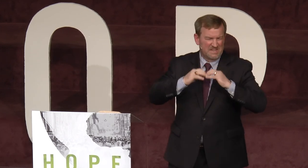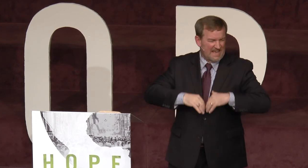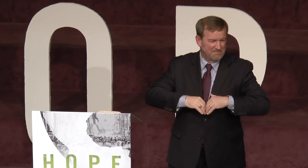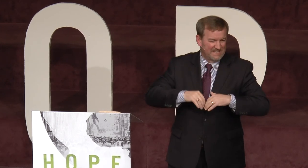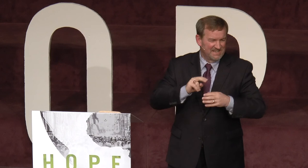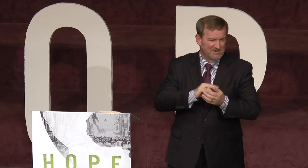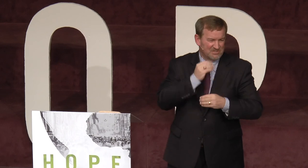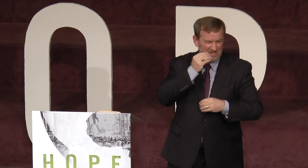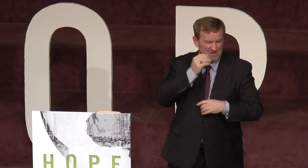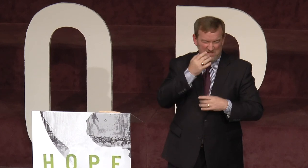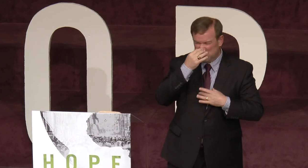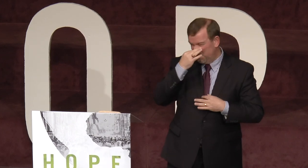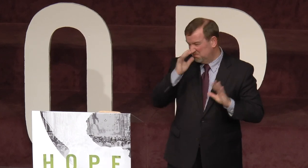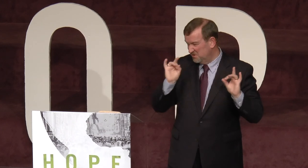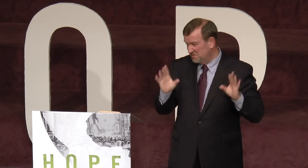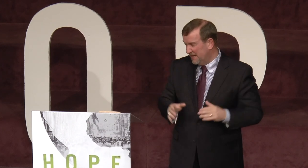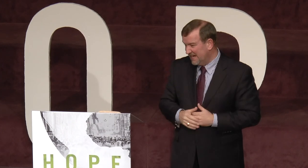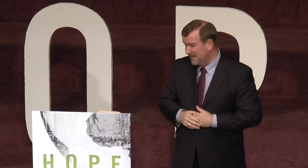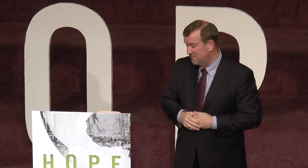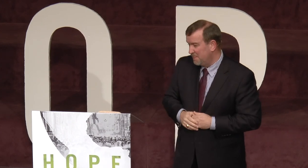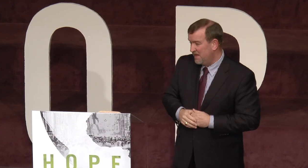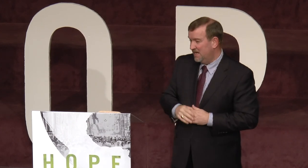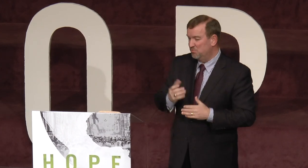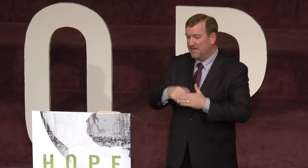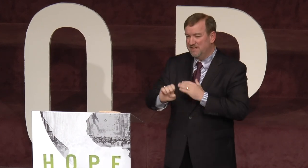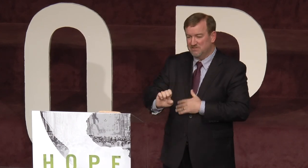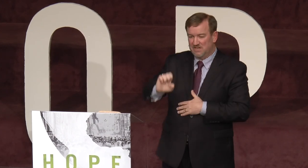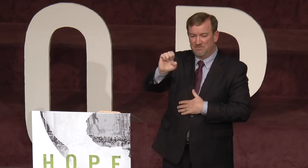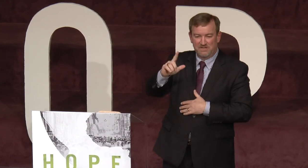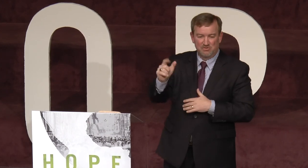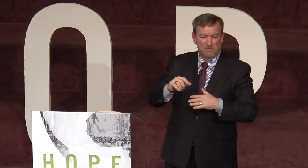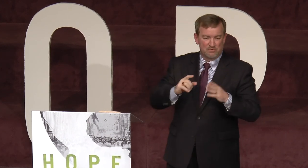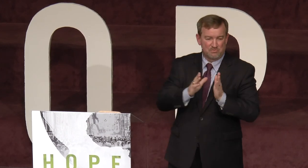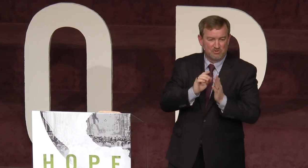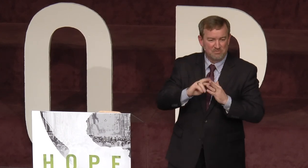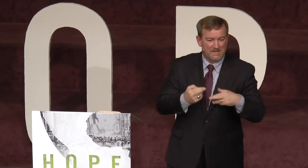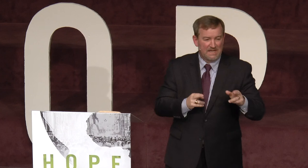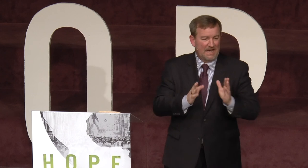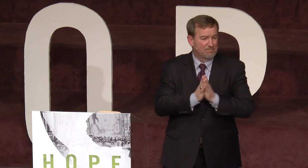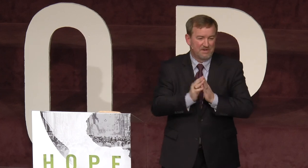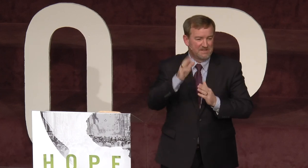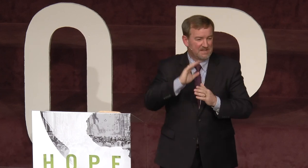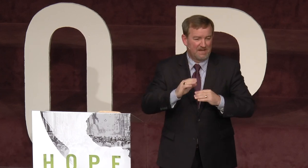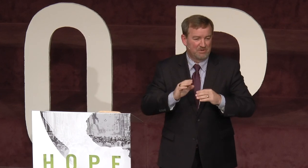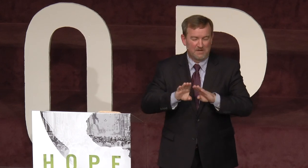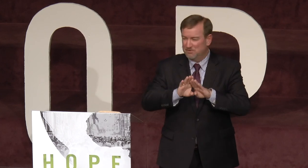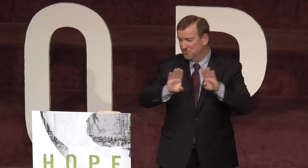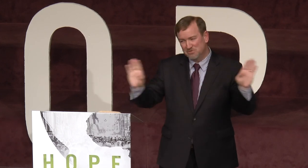dilapidated nursing home. It smelled really bad. And we got in this elevator to go up to his room, and I prayed that God would help the doors